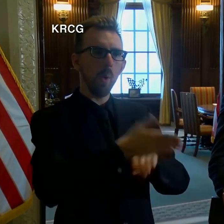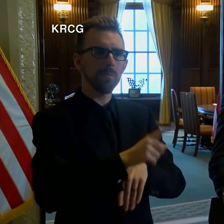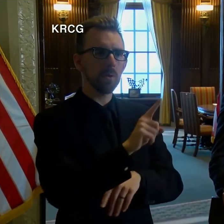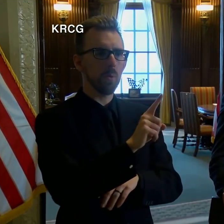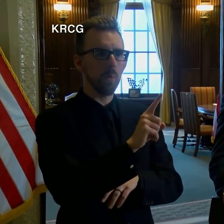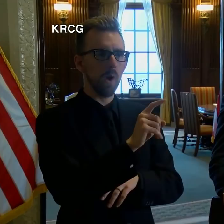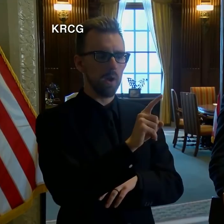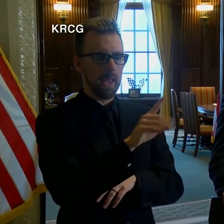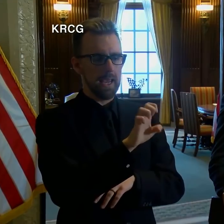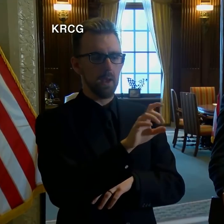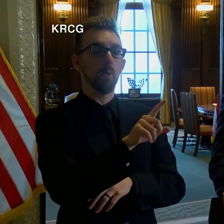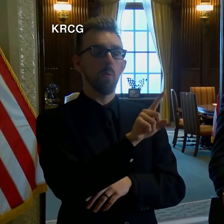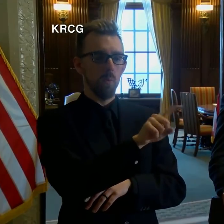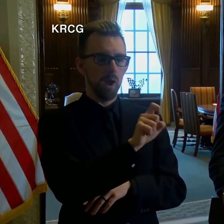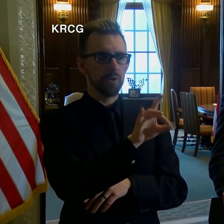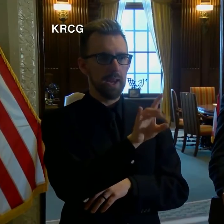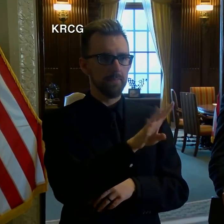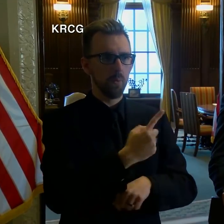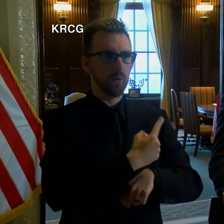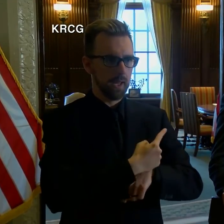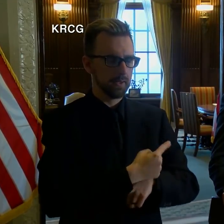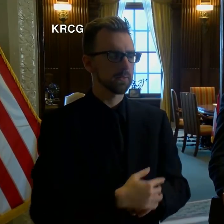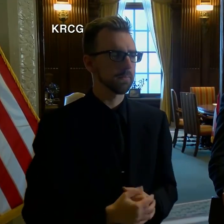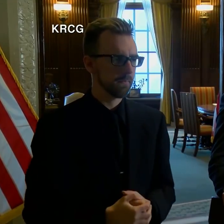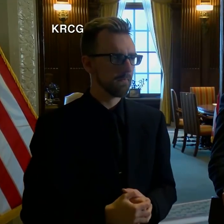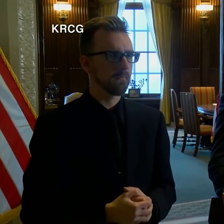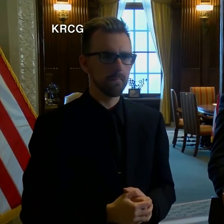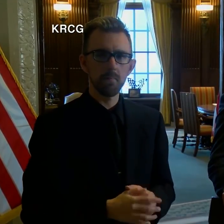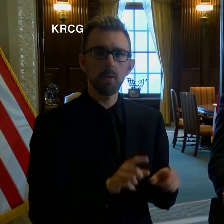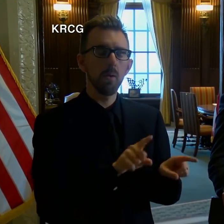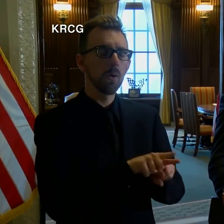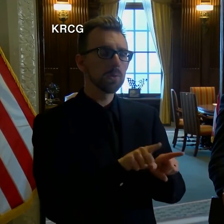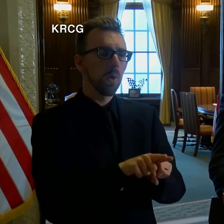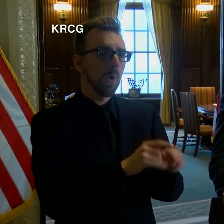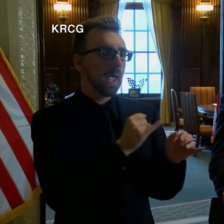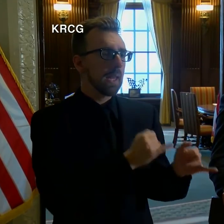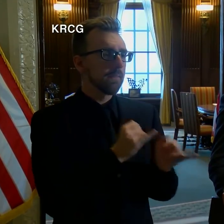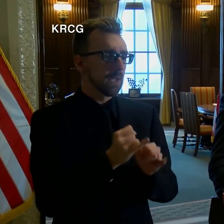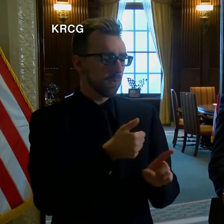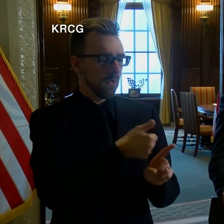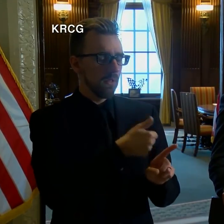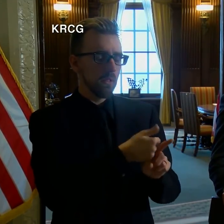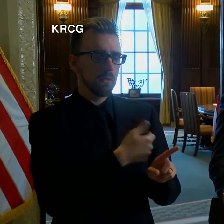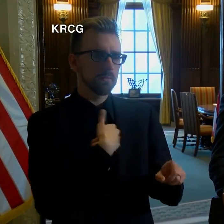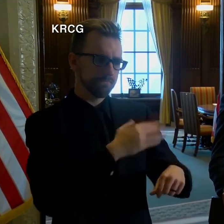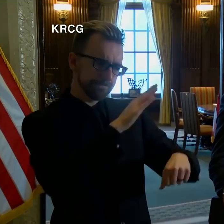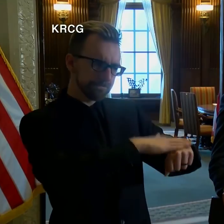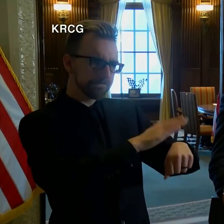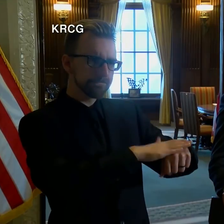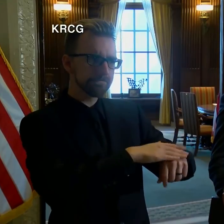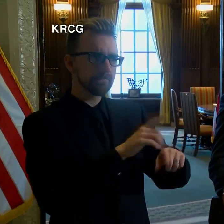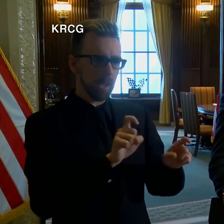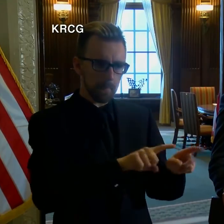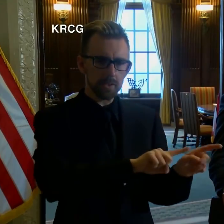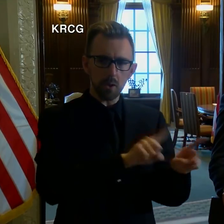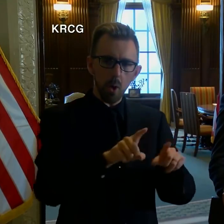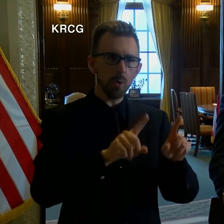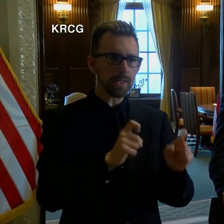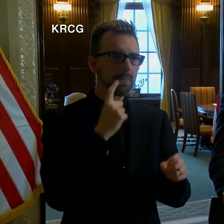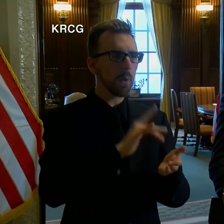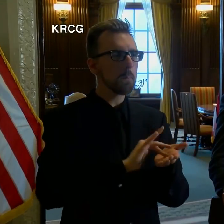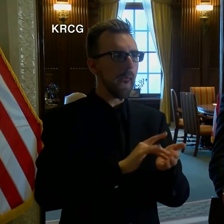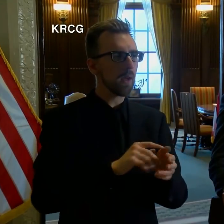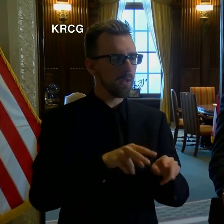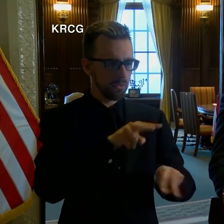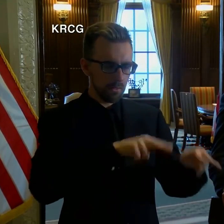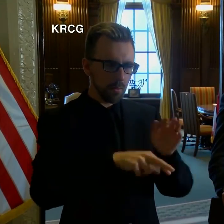184 days. Also, individuals who were provided notice to complete additional testing as part of a medical review